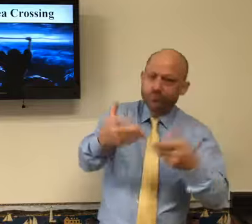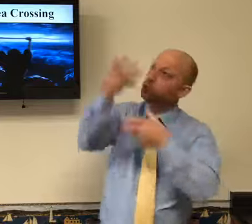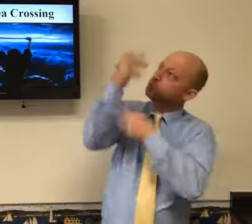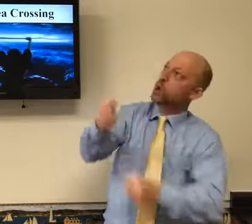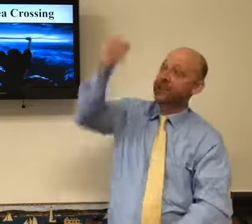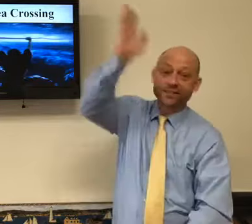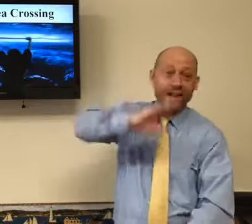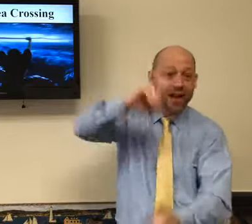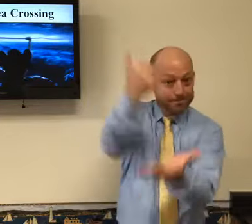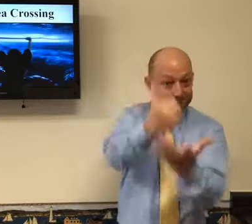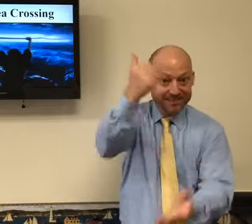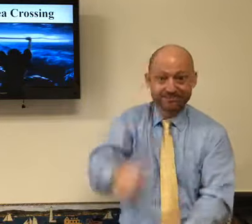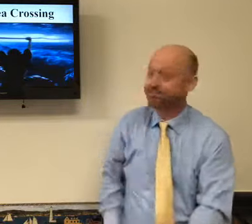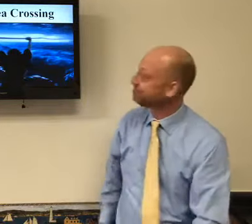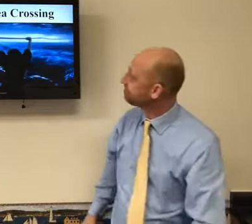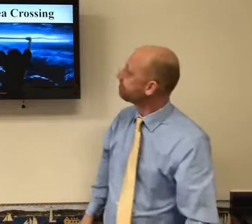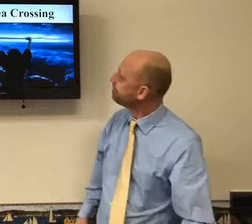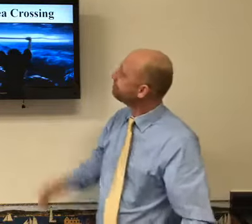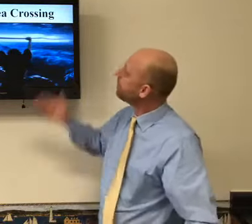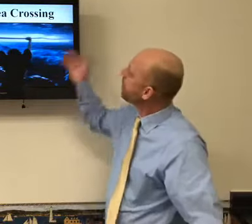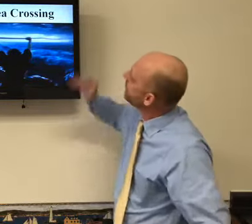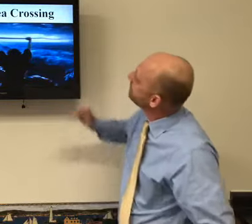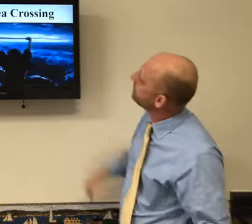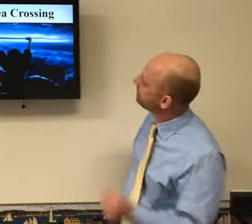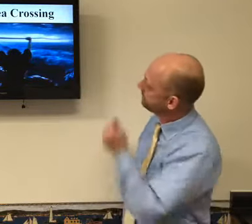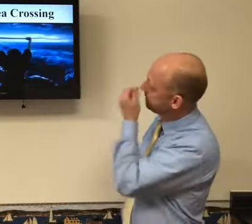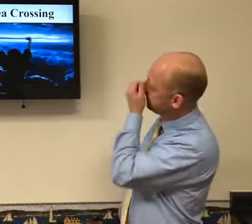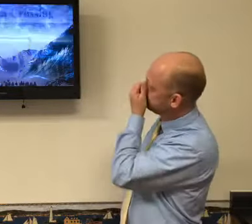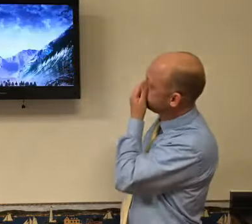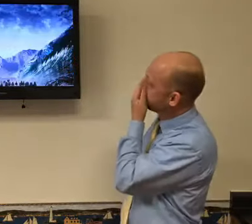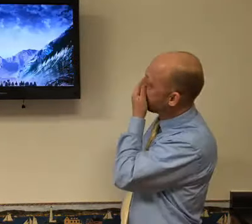He's forgiving us, and he wants us to begin to trust him again.